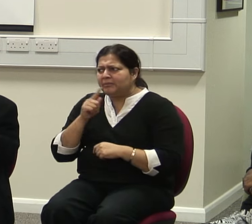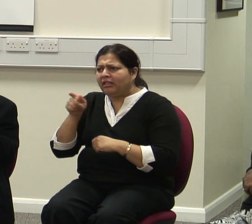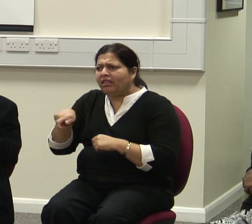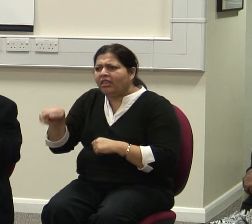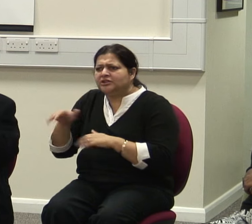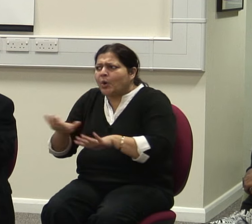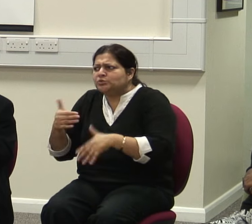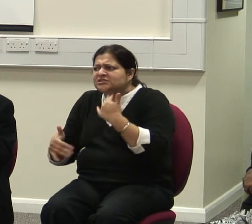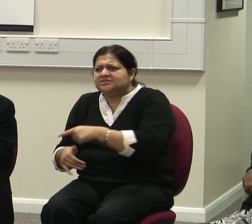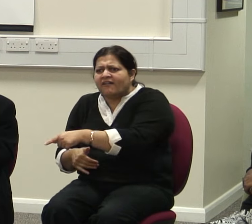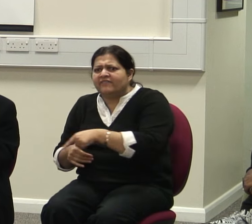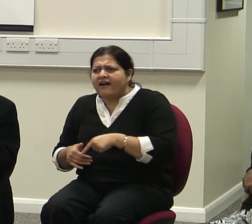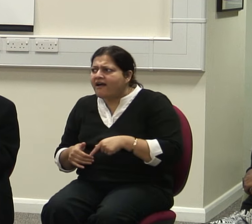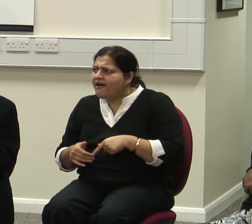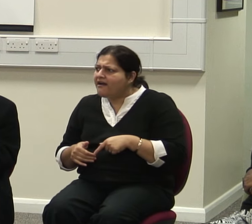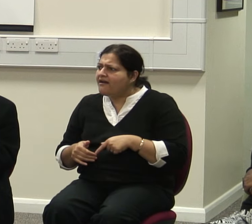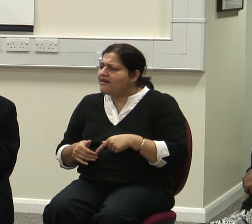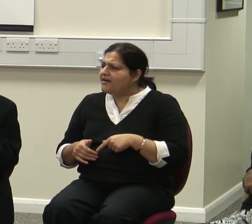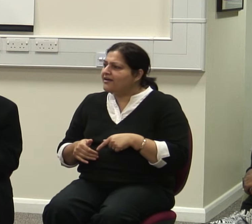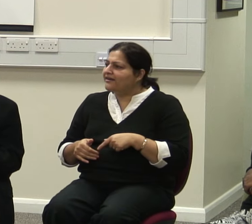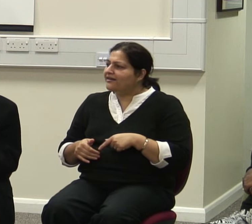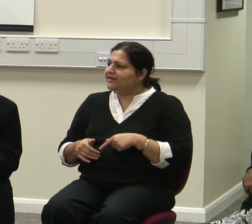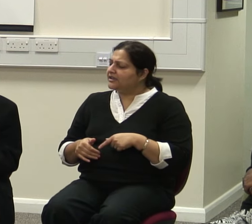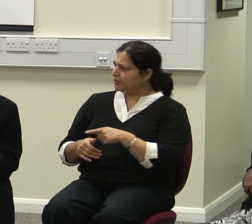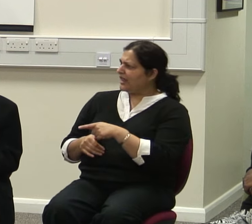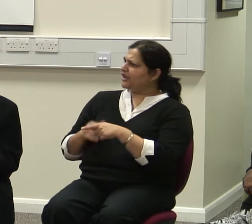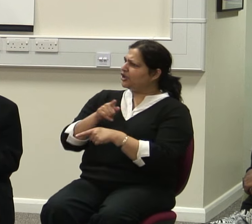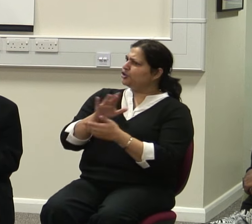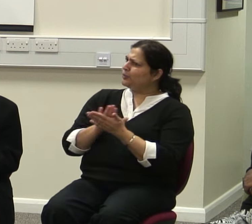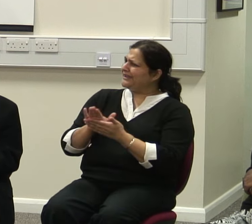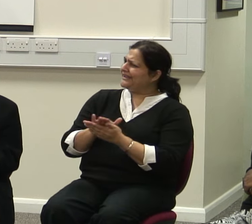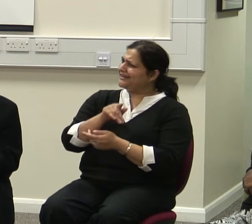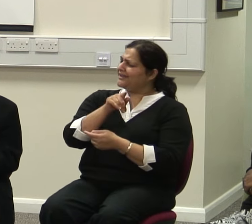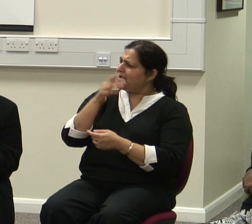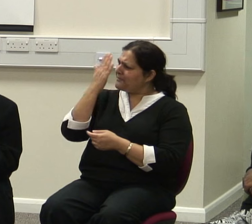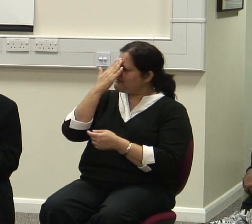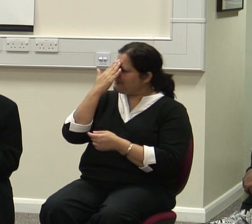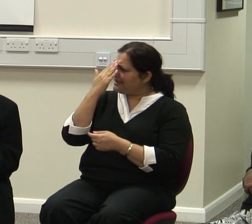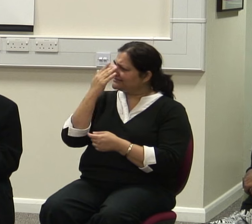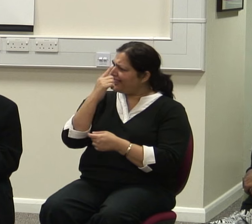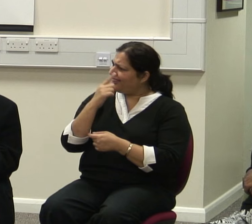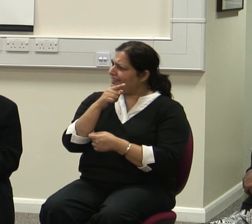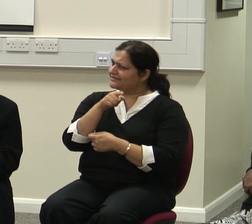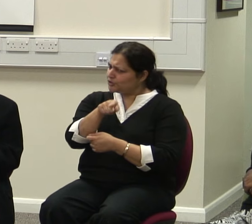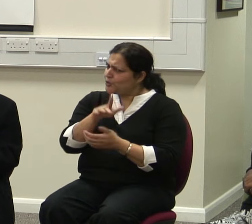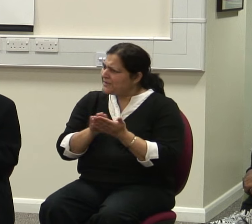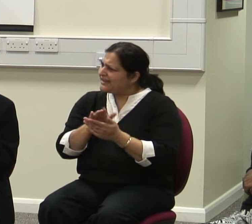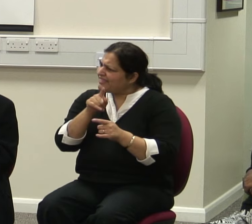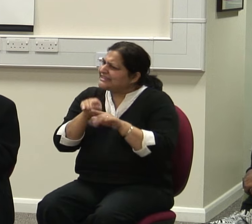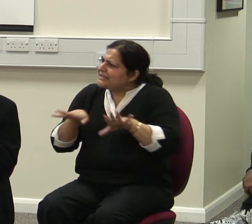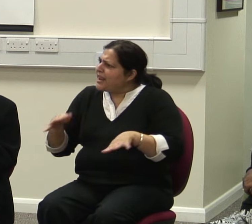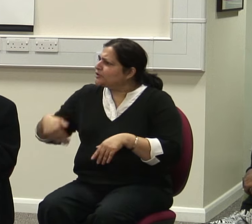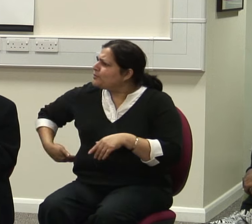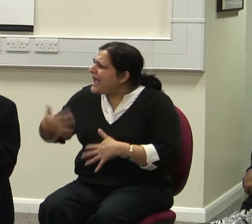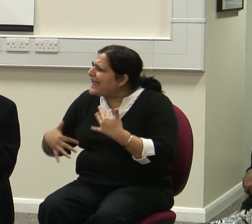You just don't want to call that the same kind of suffering as suffering from backache or toothache. It's a different kind of suffering. And